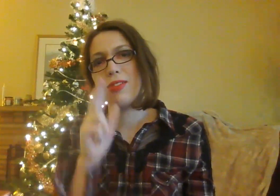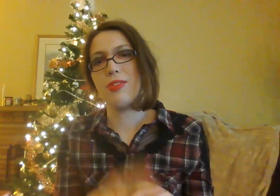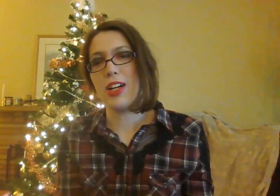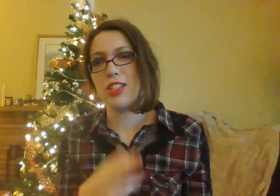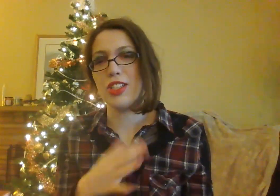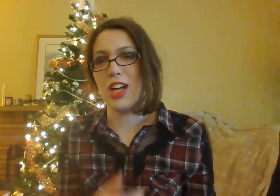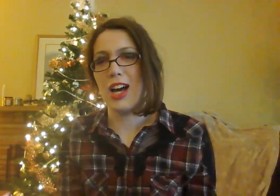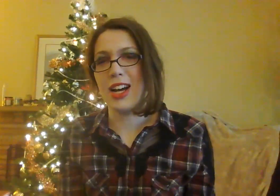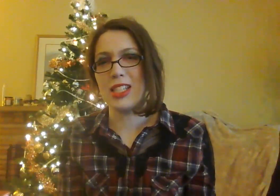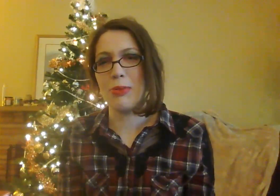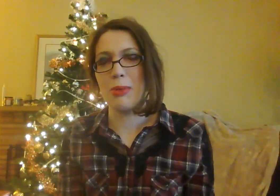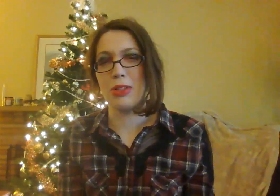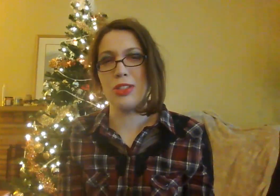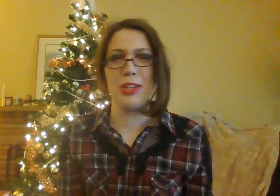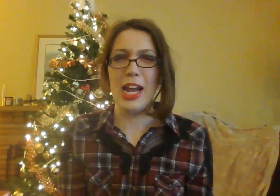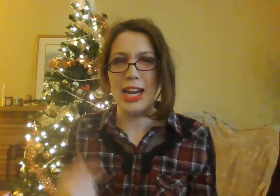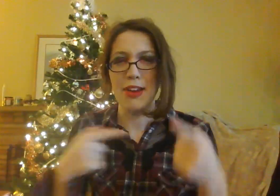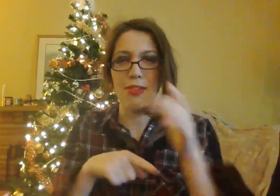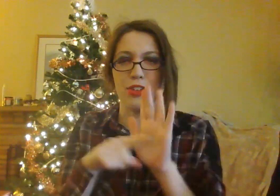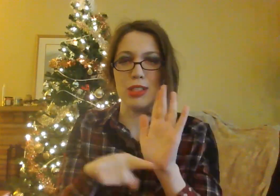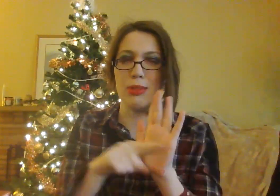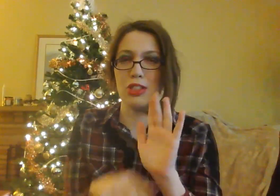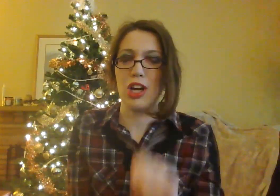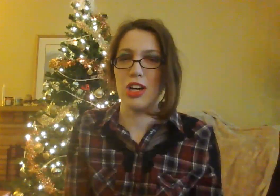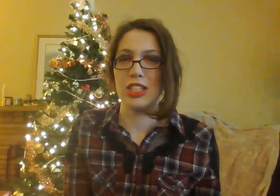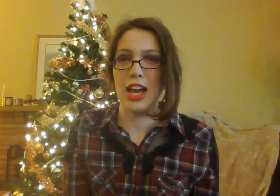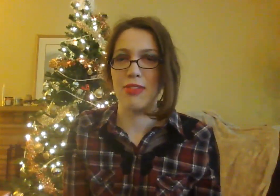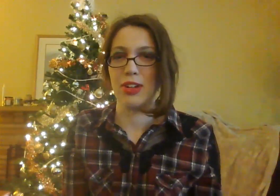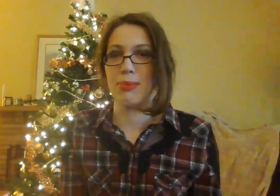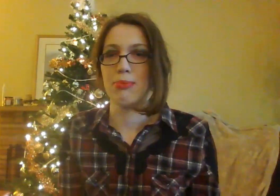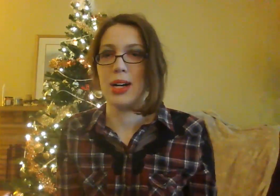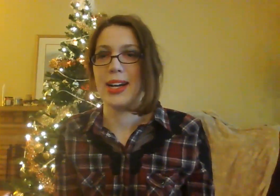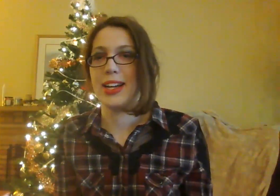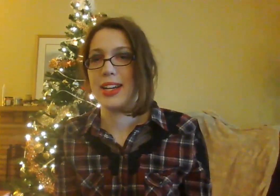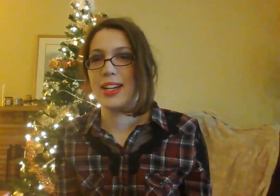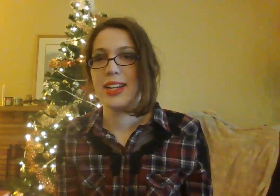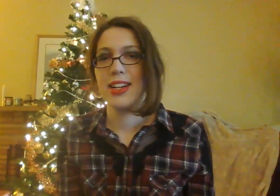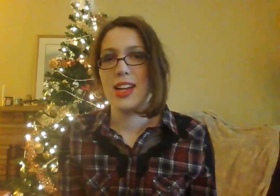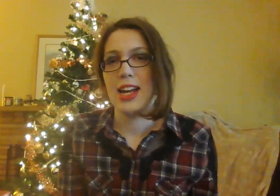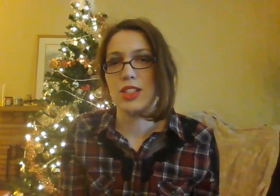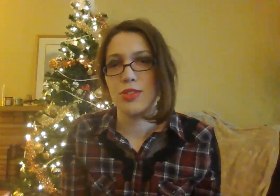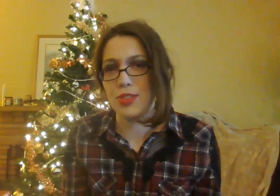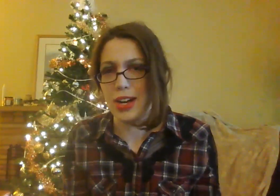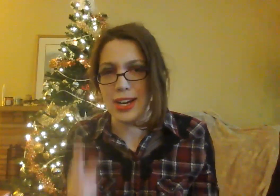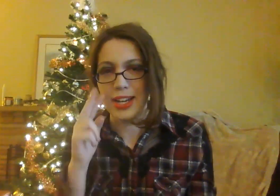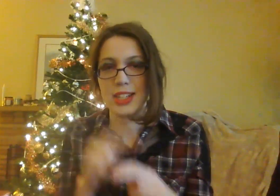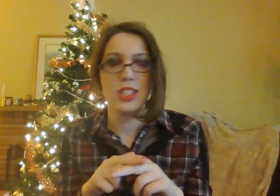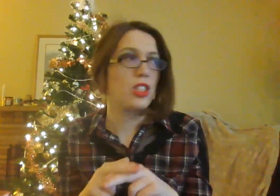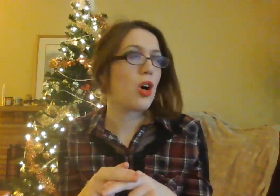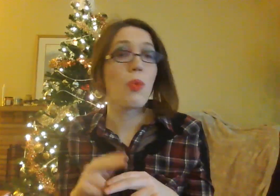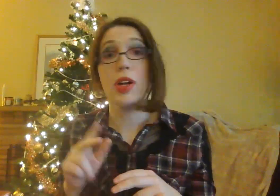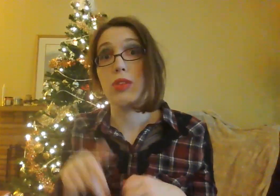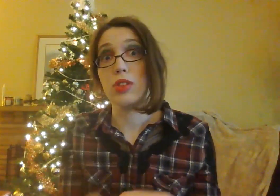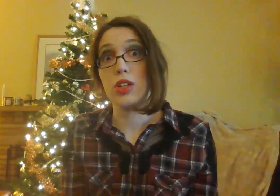a fun song. It has to be one of the most native Christmas songs ever, but it's funny, so we overlook.